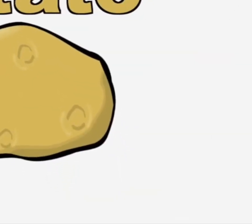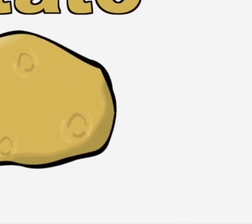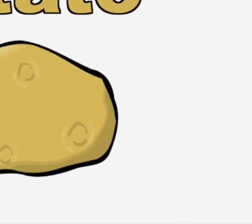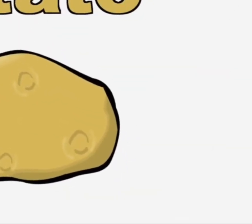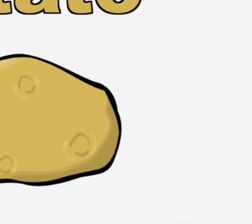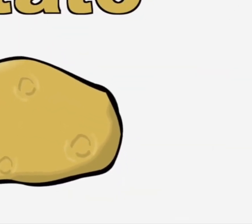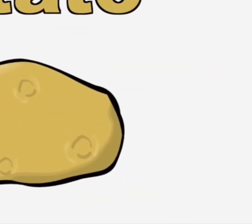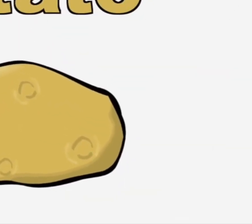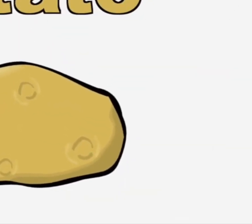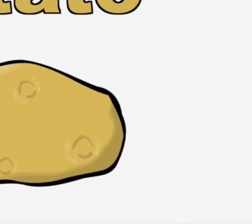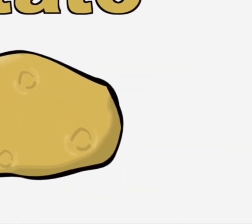Potato.